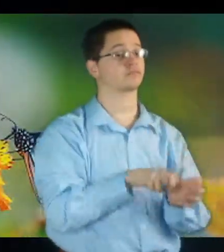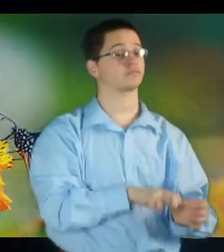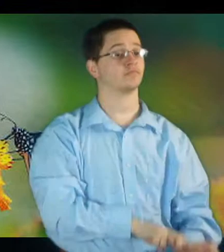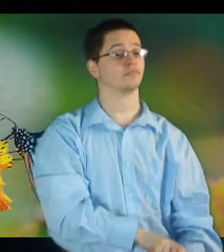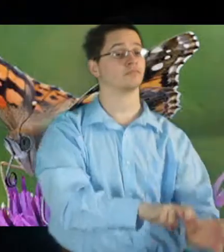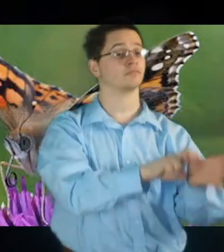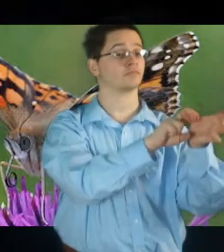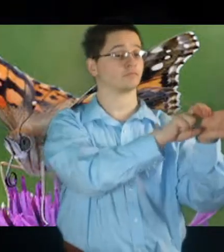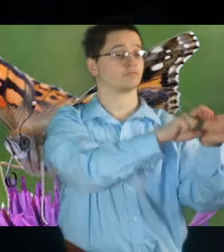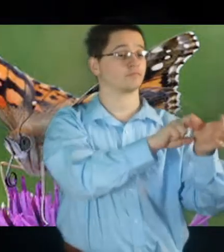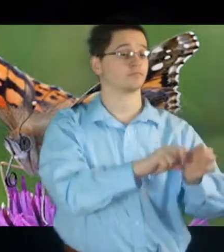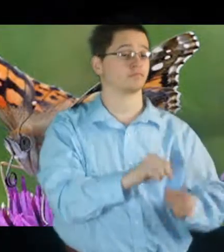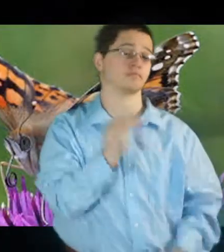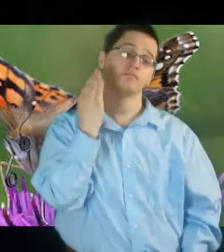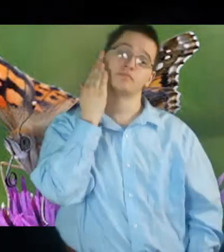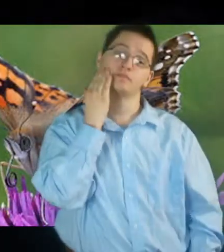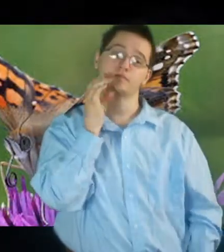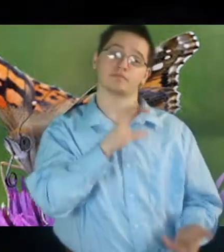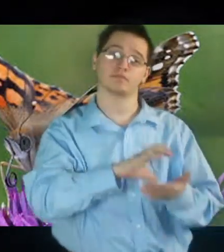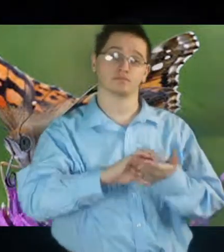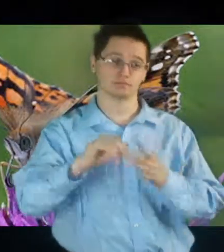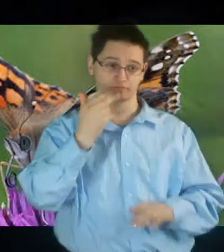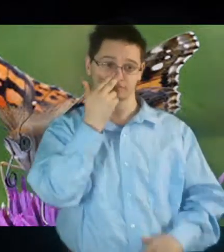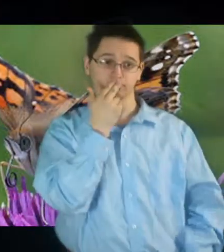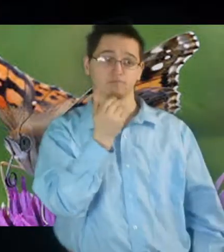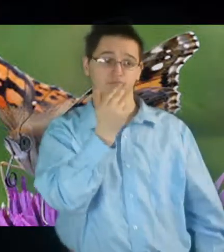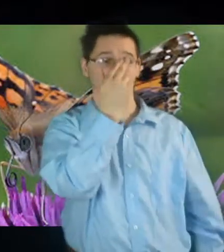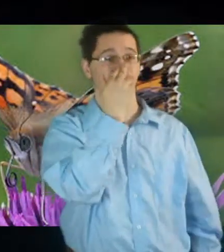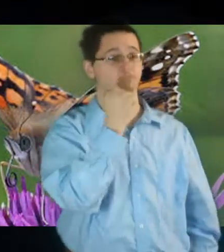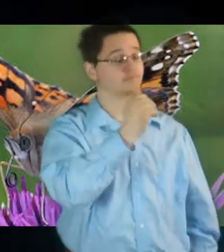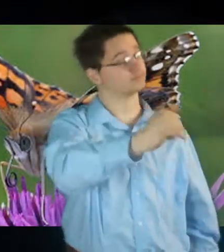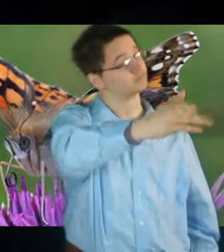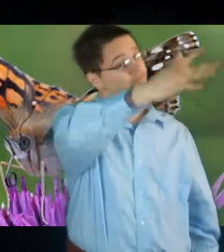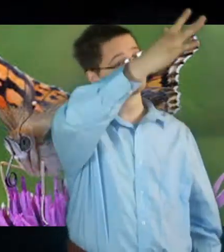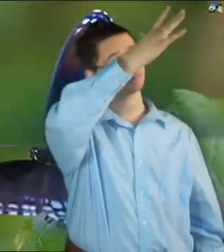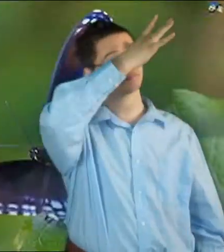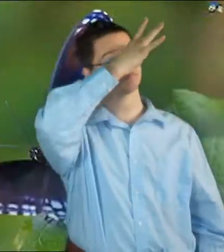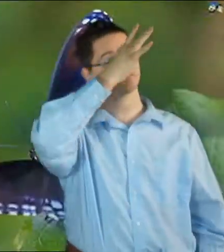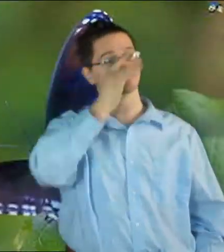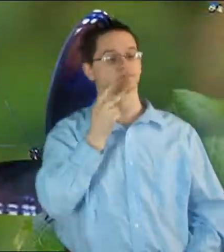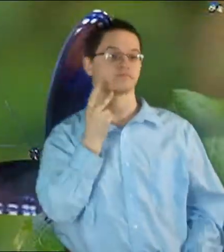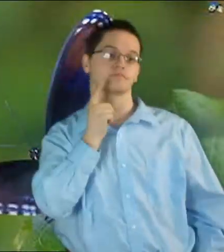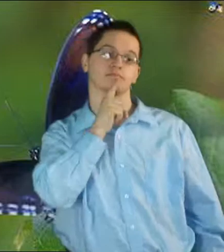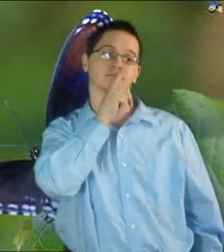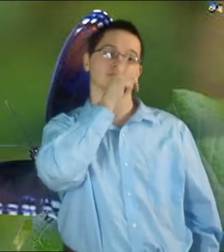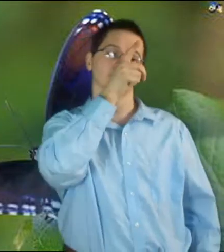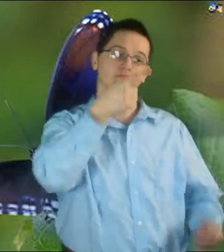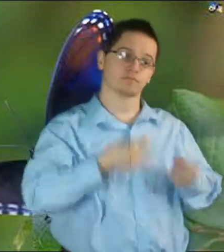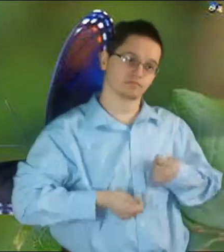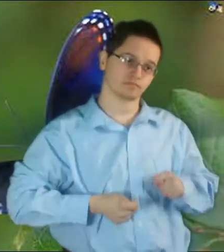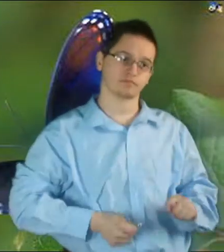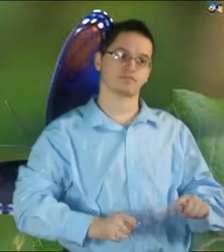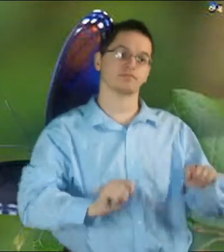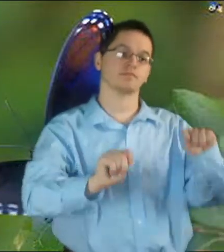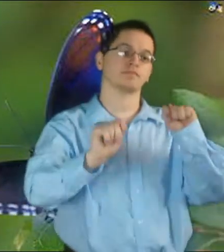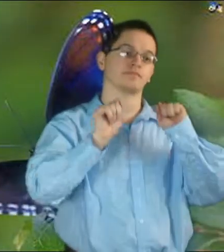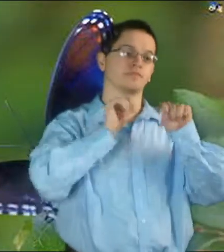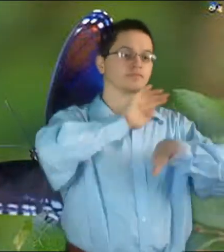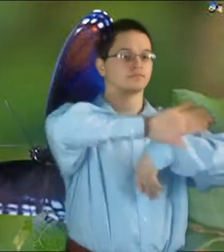I know the cake looks funny, daddy But I should try Oh, with all that